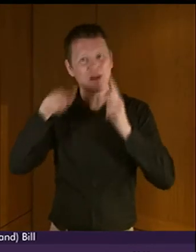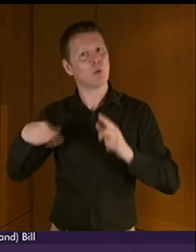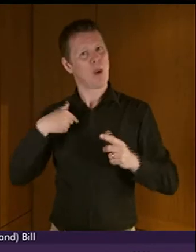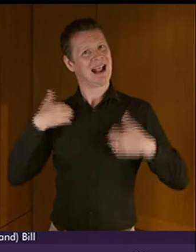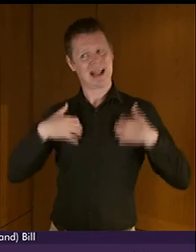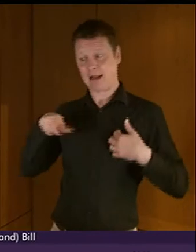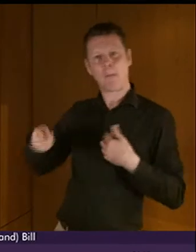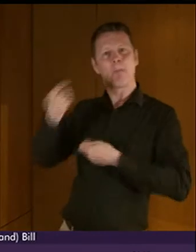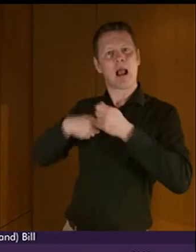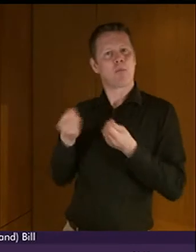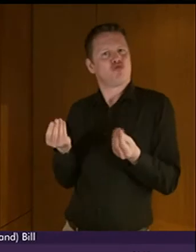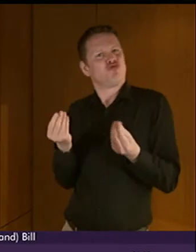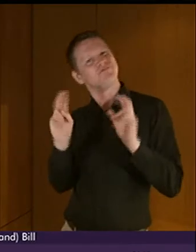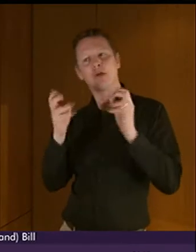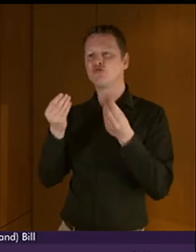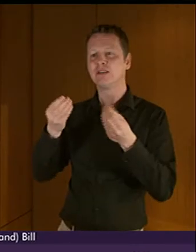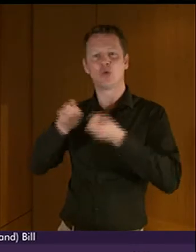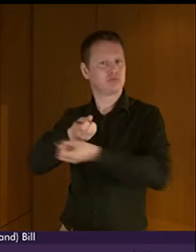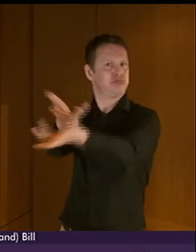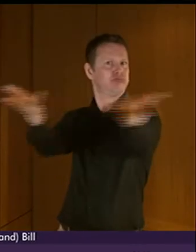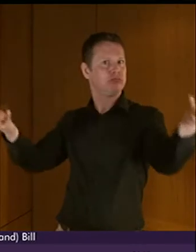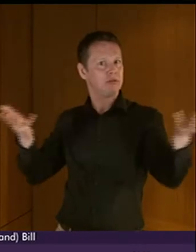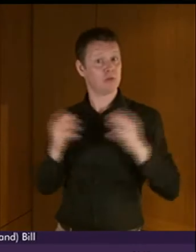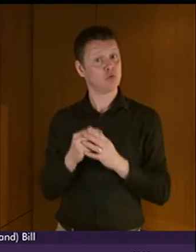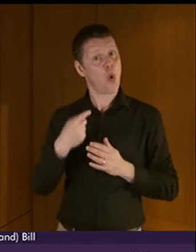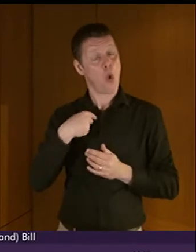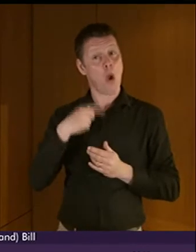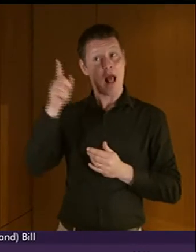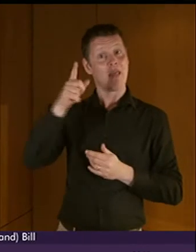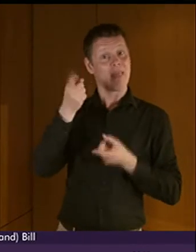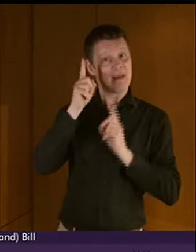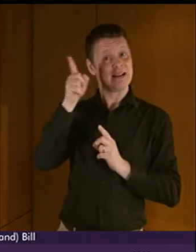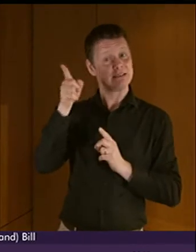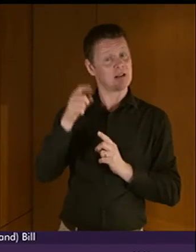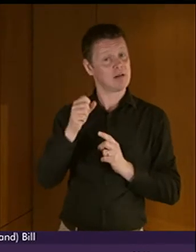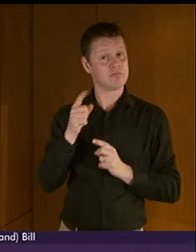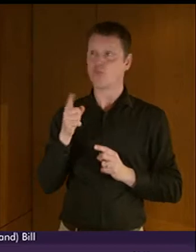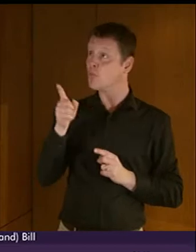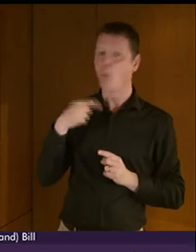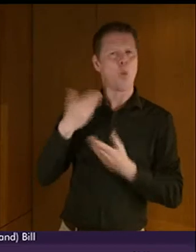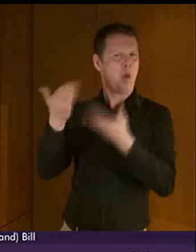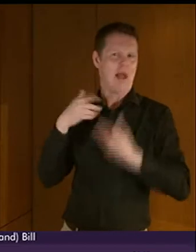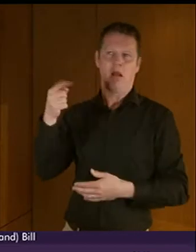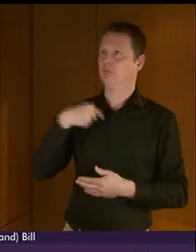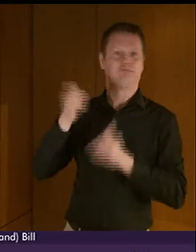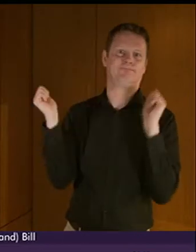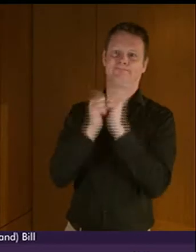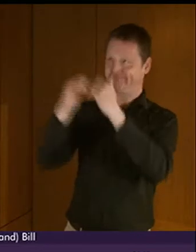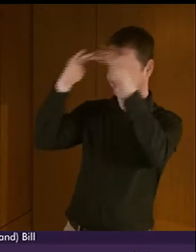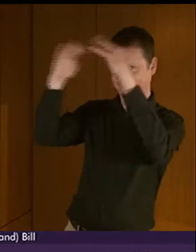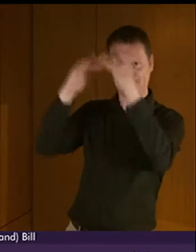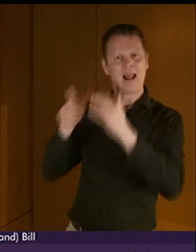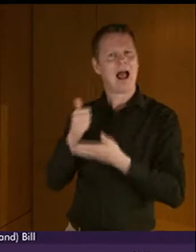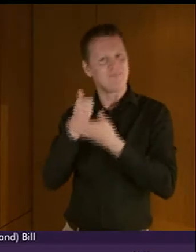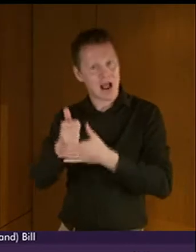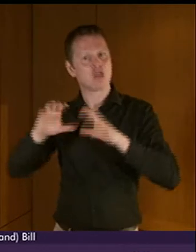listed authorities under the bill. We very much welcome the suggestion from the minister that this will indeed be the case and that the advisory group will provide guidance